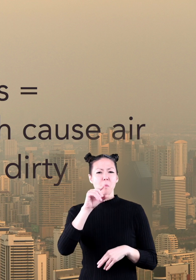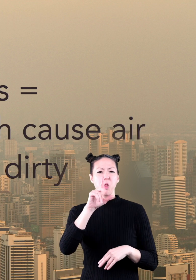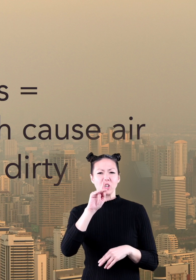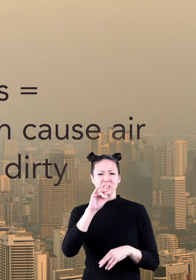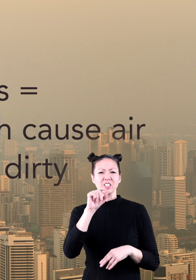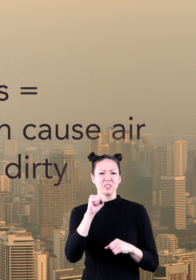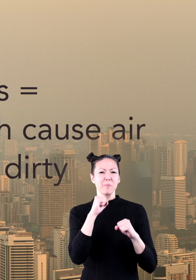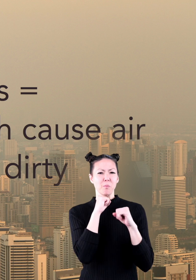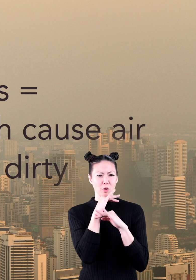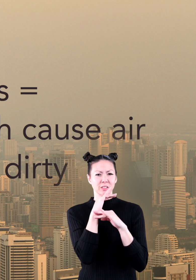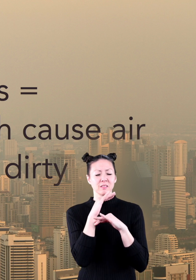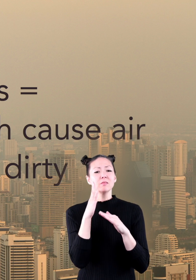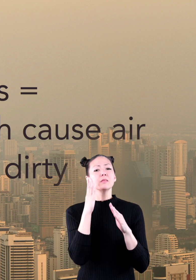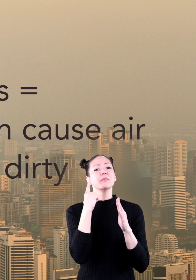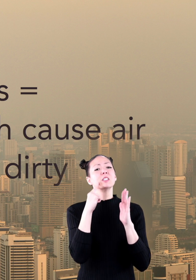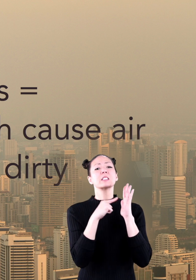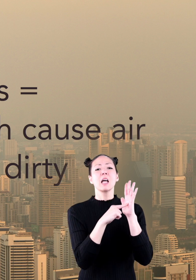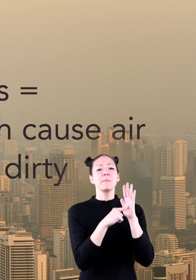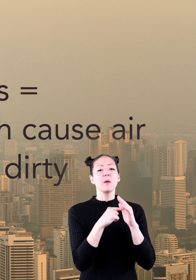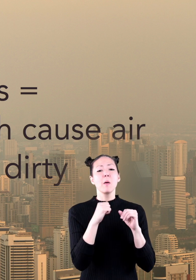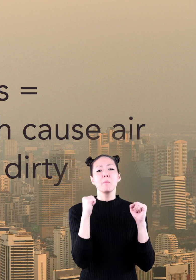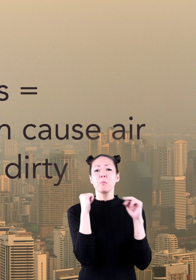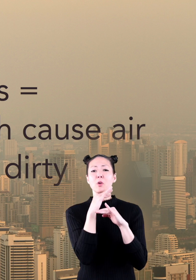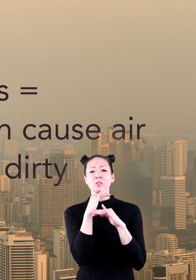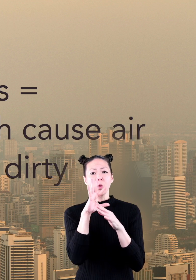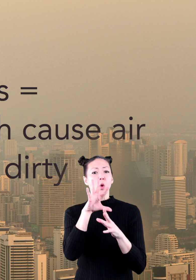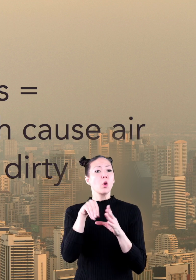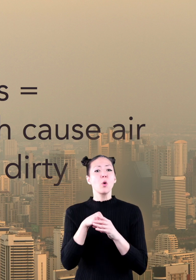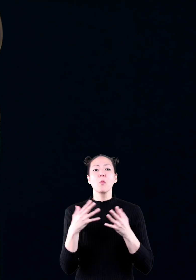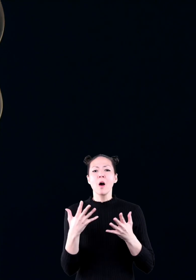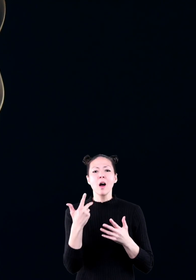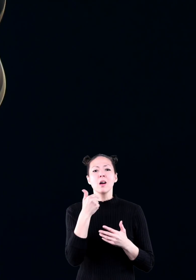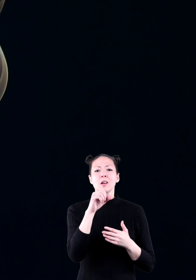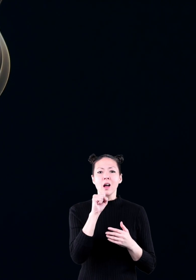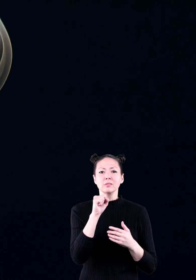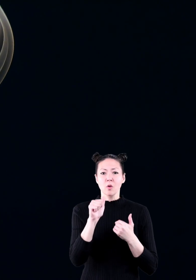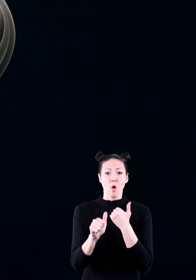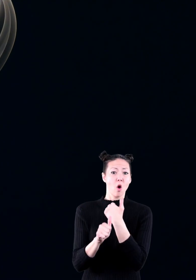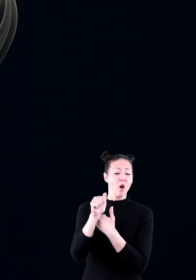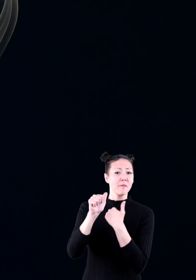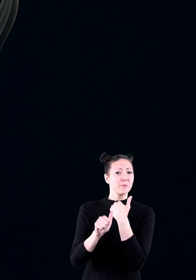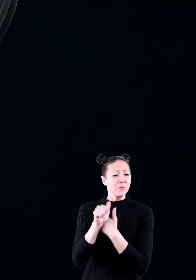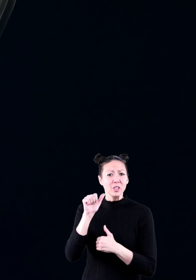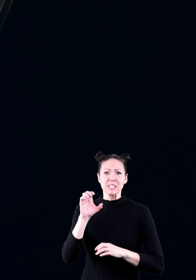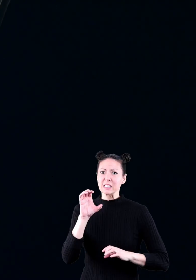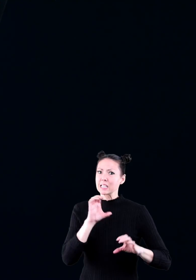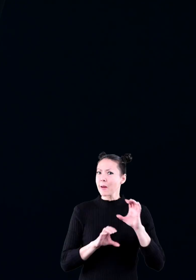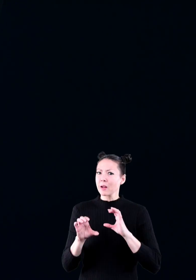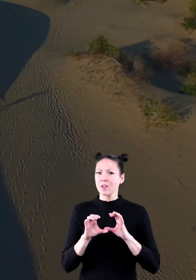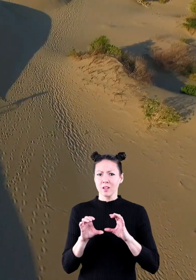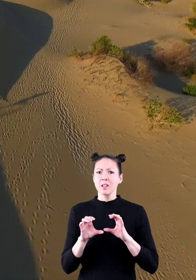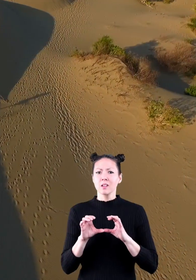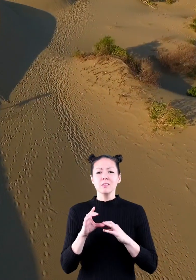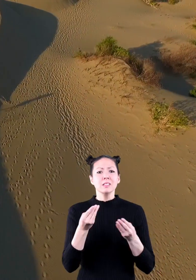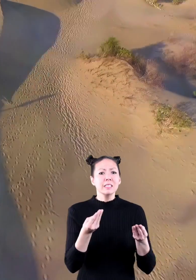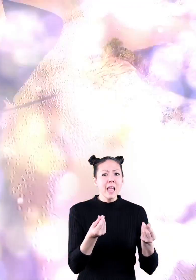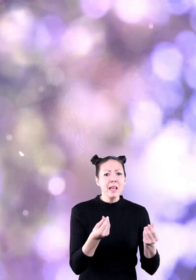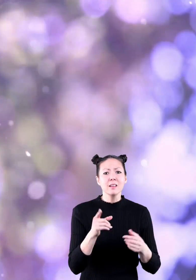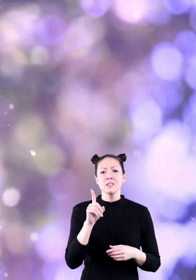Some examples of pollutants include gases with harmful chemicals in them, sand, dust